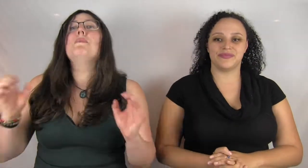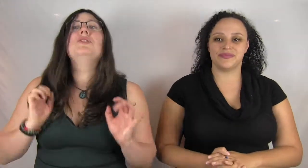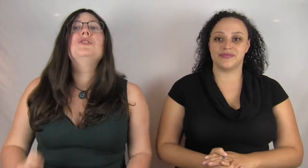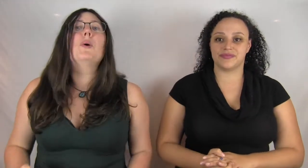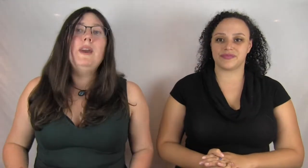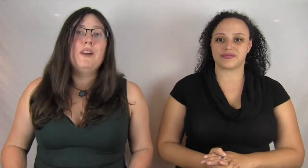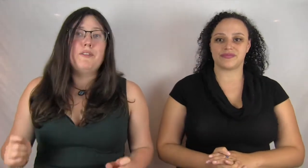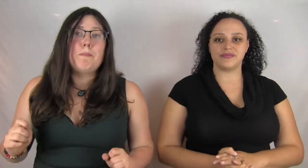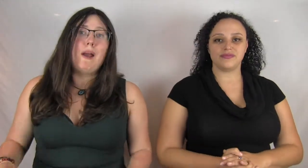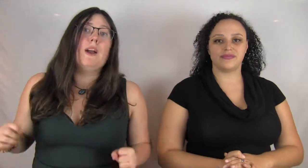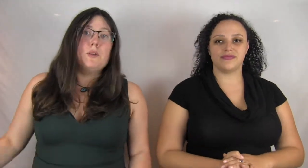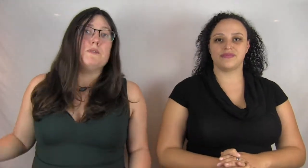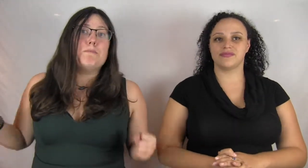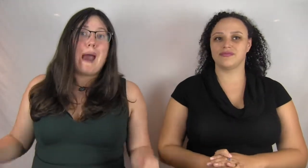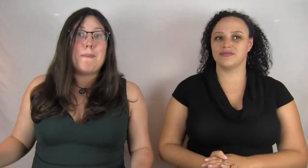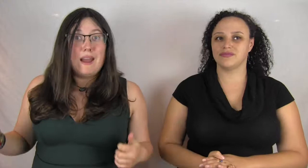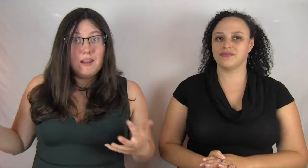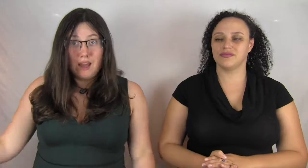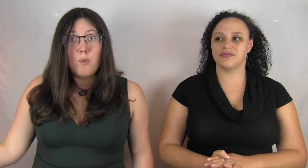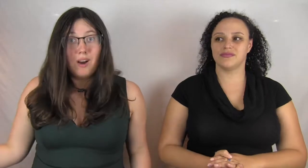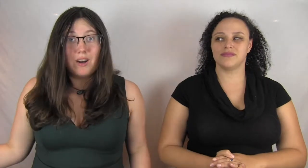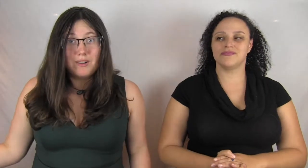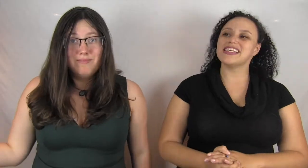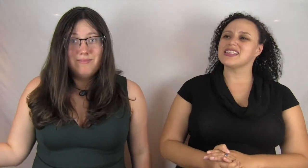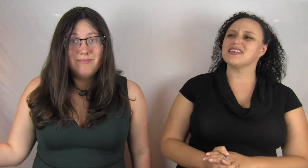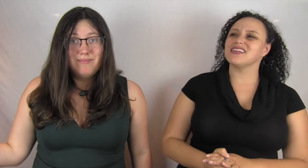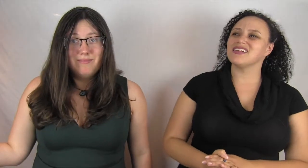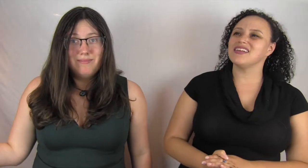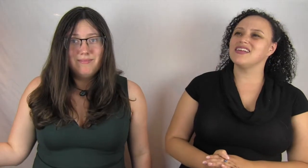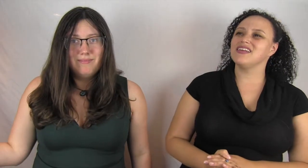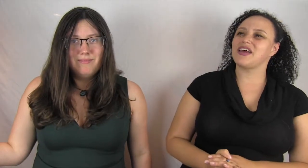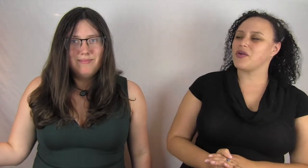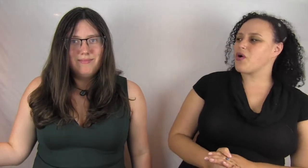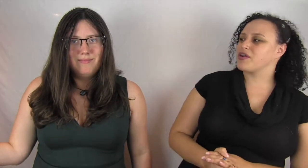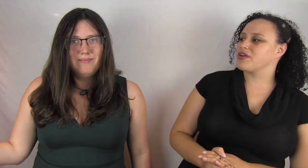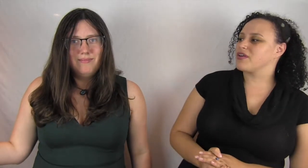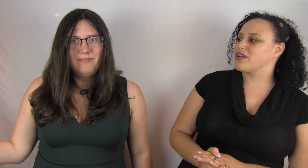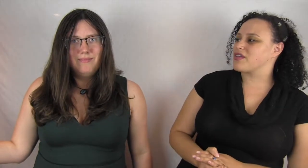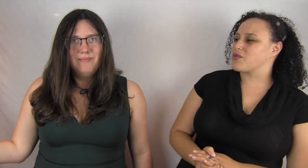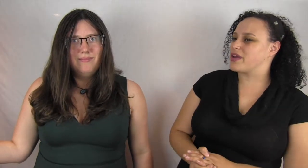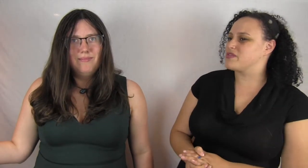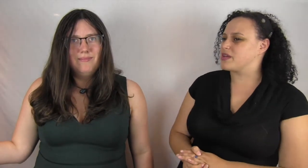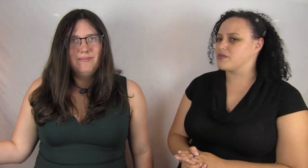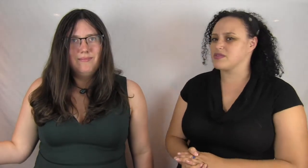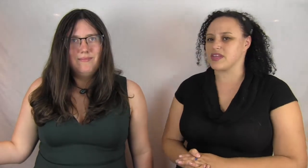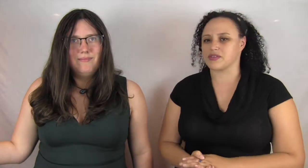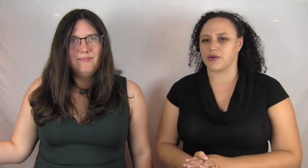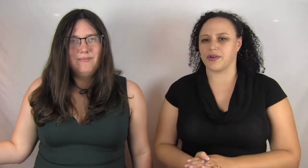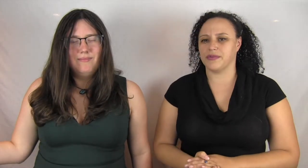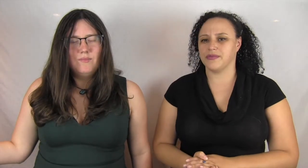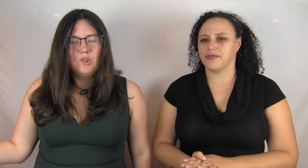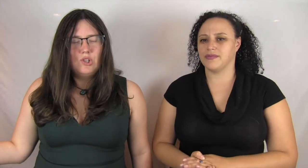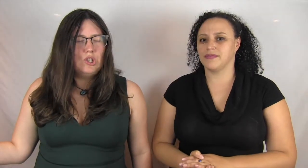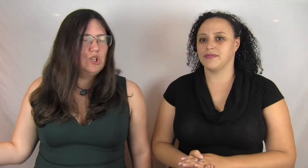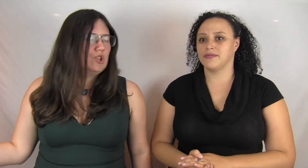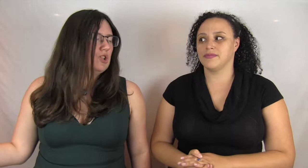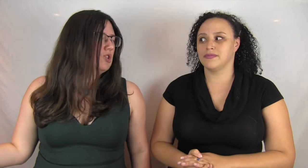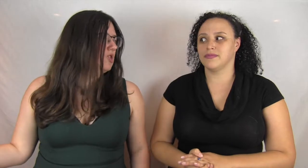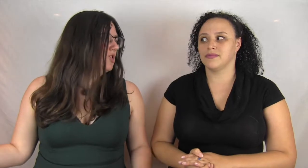And now I am so here for Mary Lou's Batman Nightwalker. Isn't Nightwalker another way of saying sex worker?